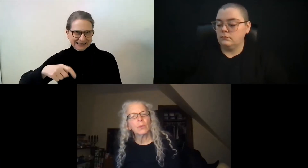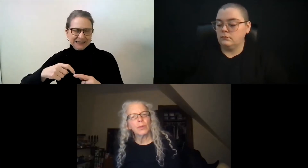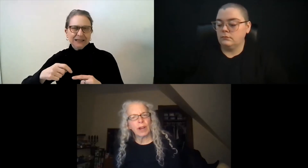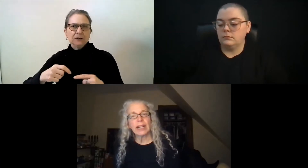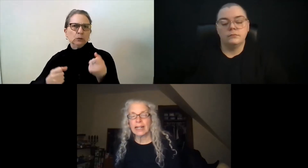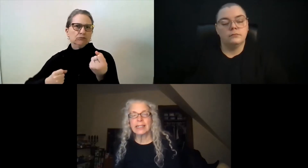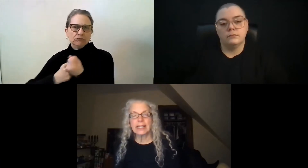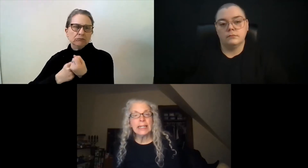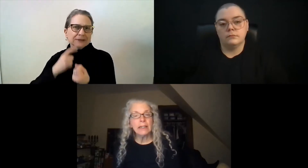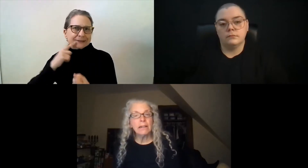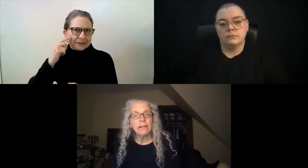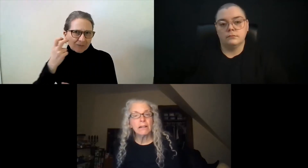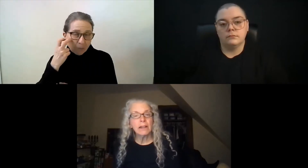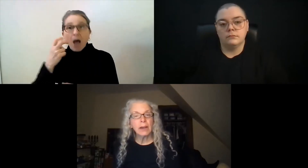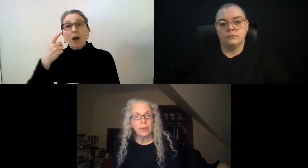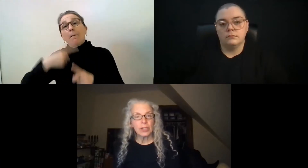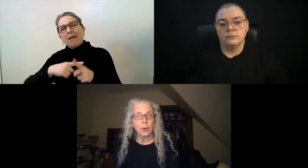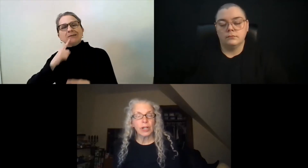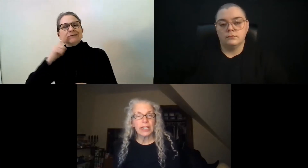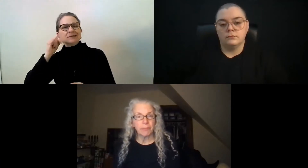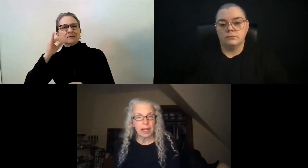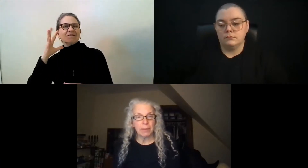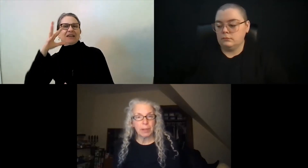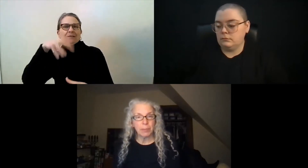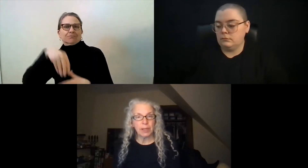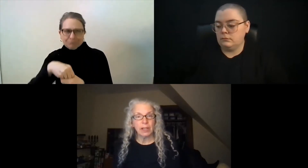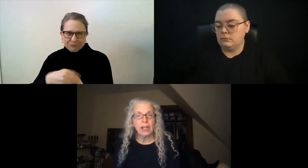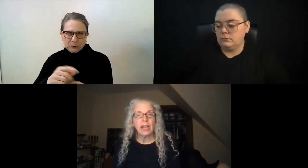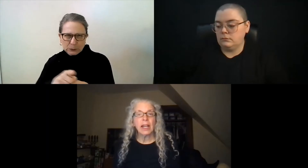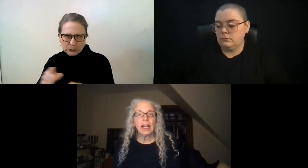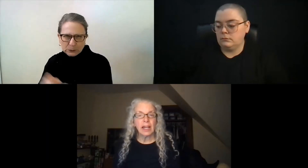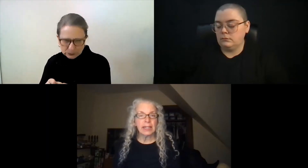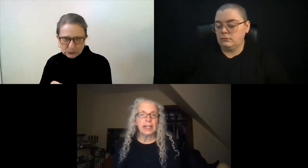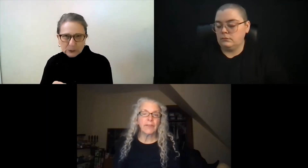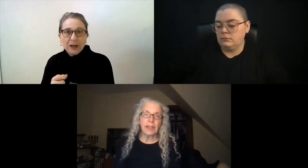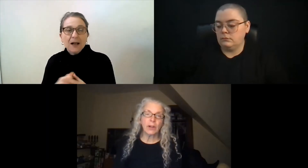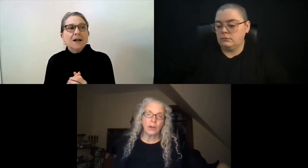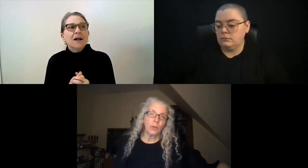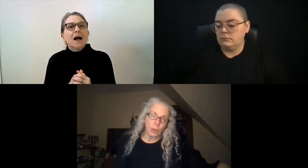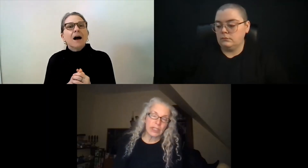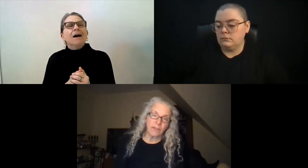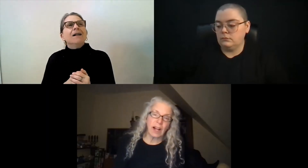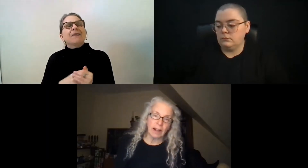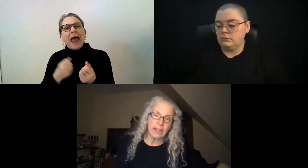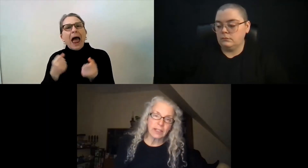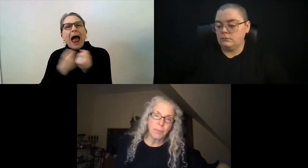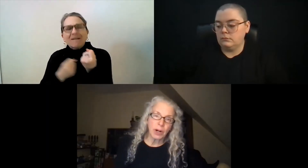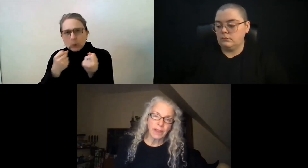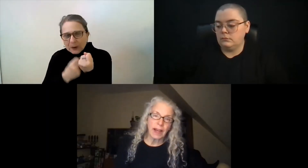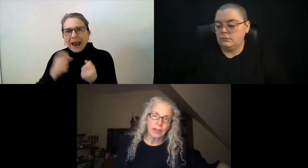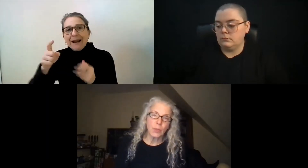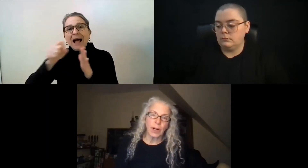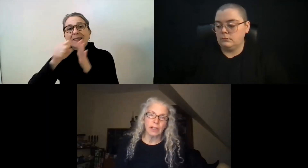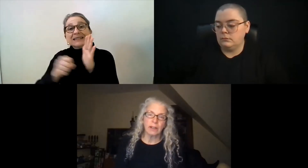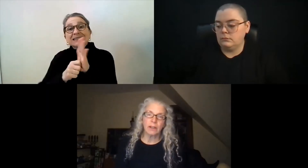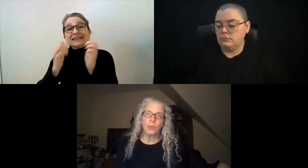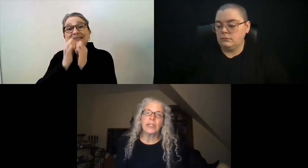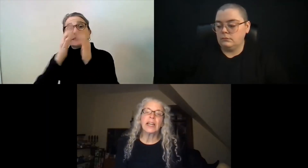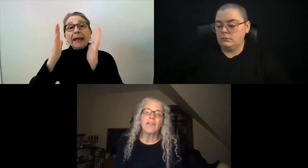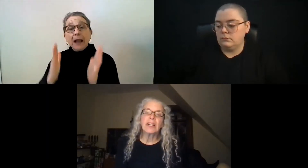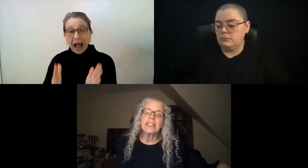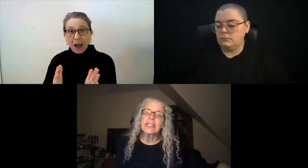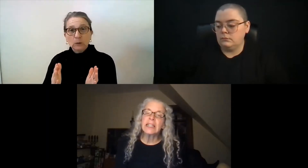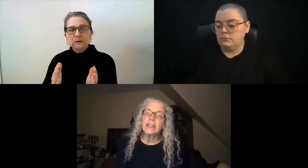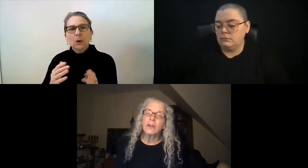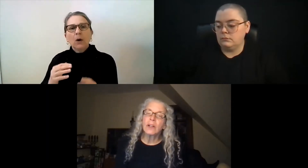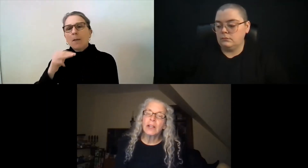We recognized the need and we supported deaf-blind people. And Deaf Inc. was involved as part of that as well. We